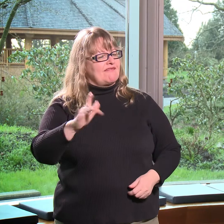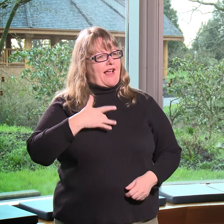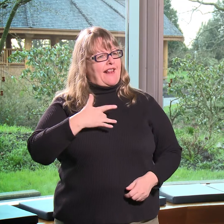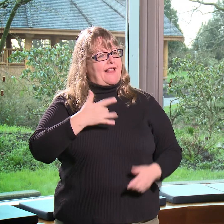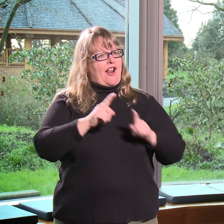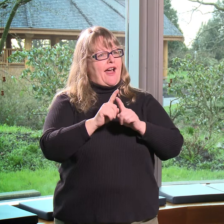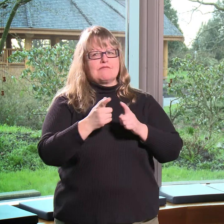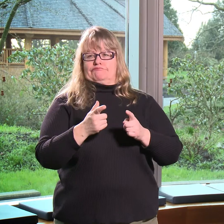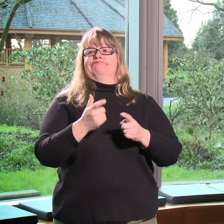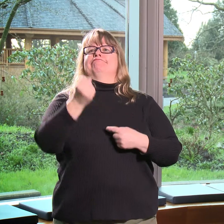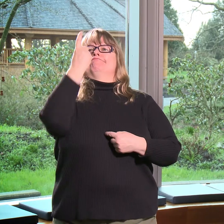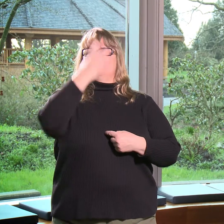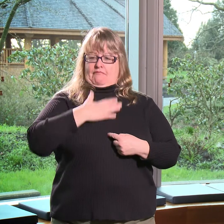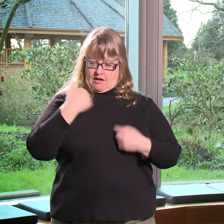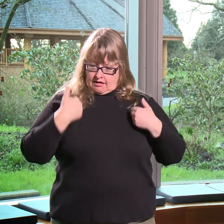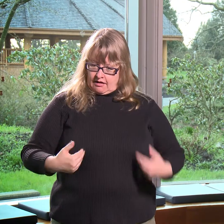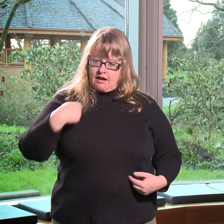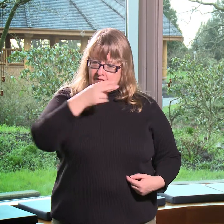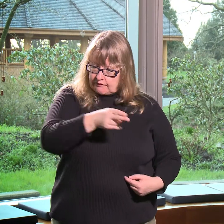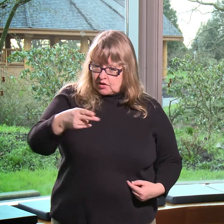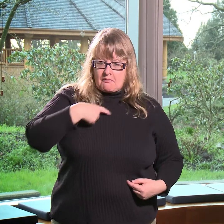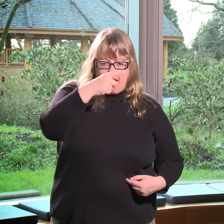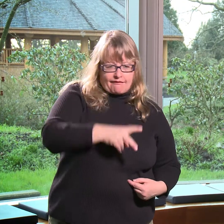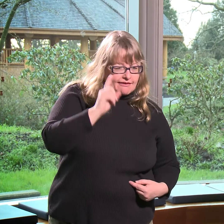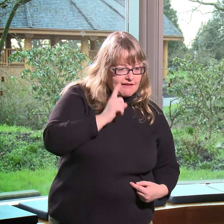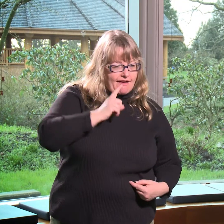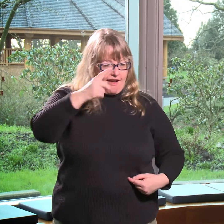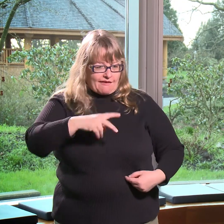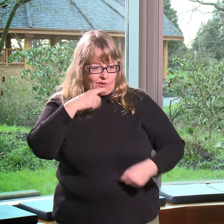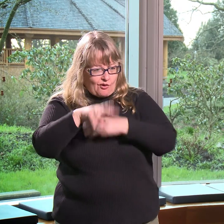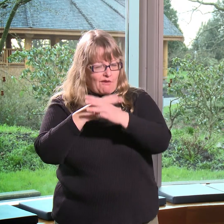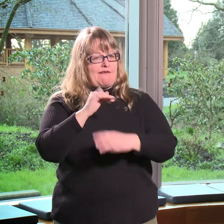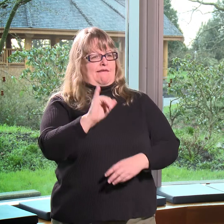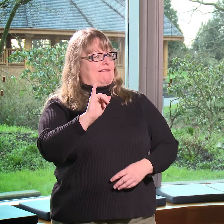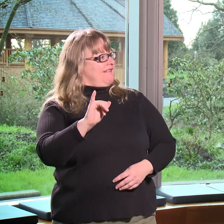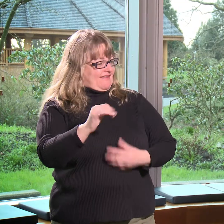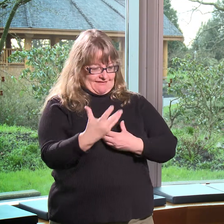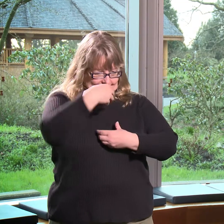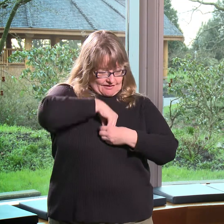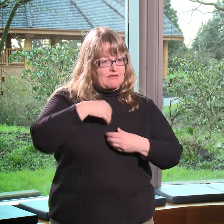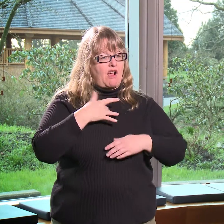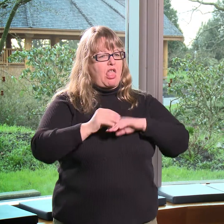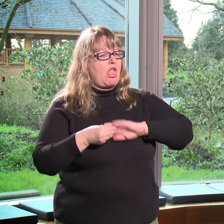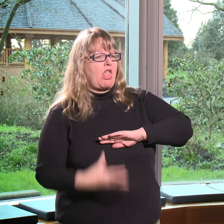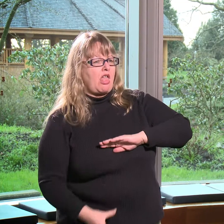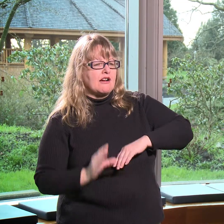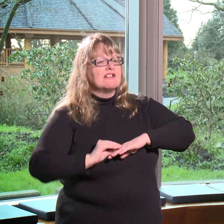not Deaf. And after taking the course and having access to the language, they kind of go, oh, I'm sort of in both worlds. I'm in the Deaf